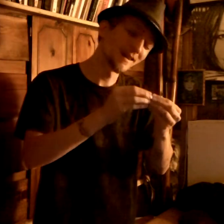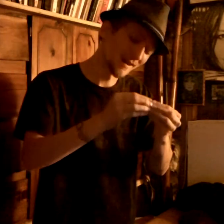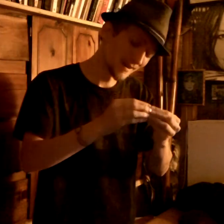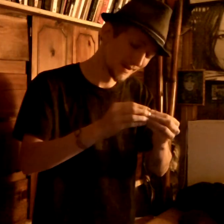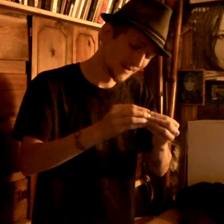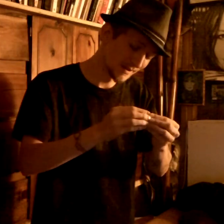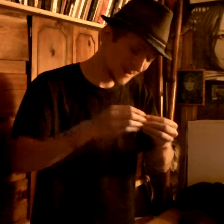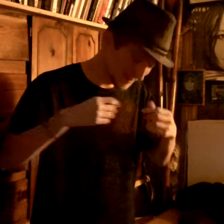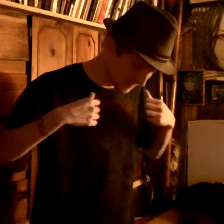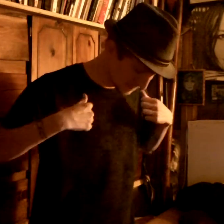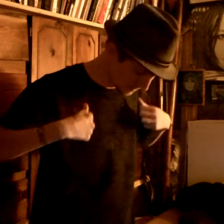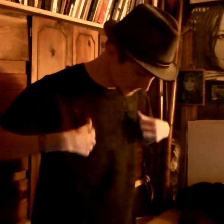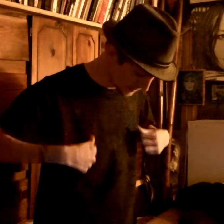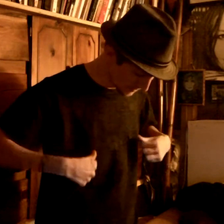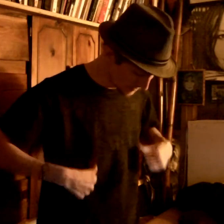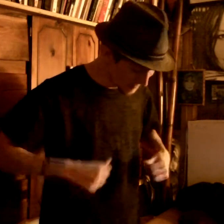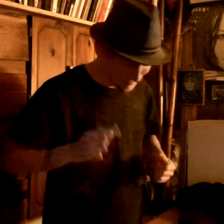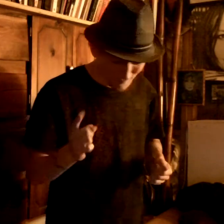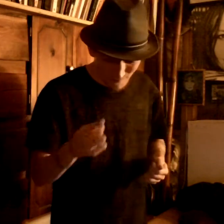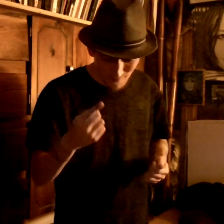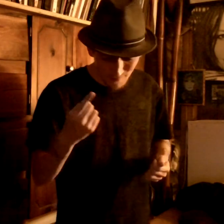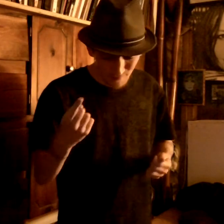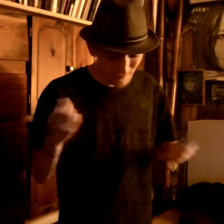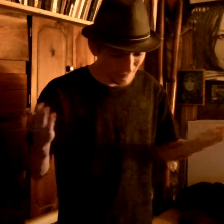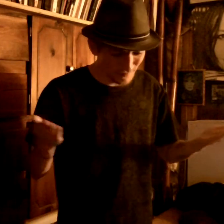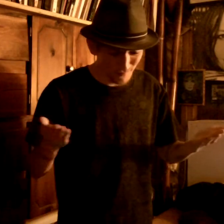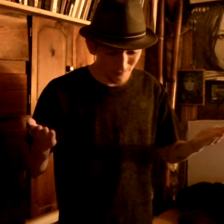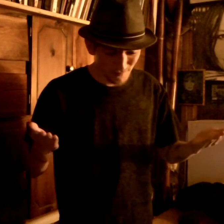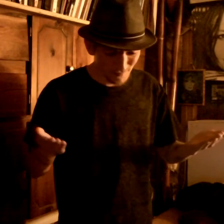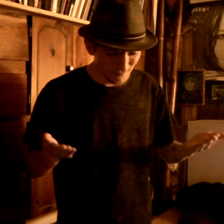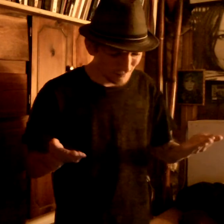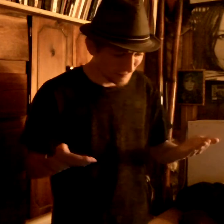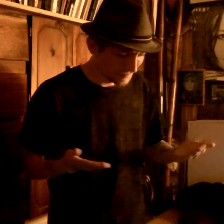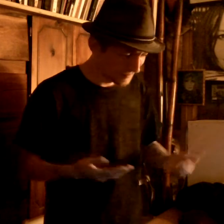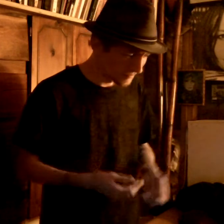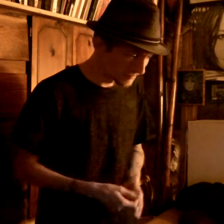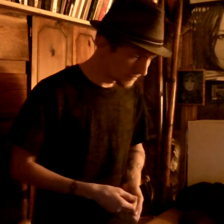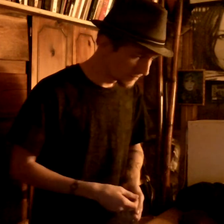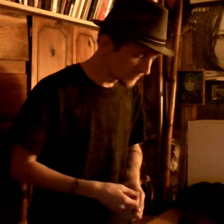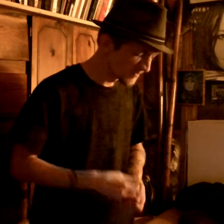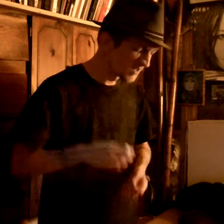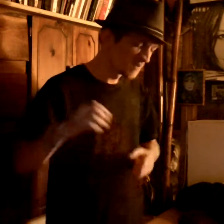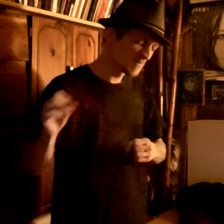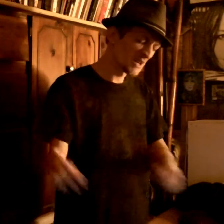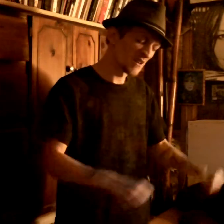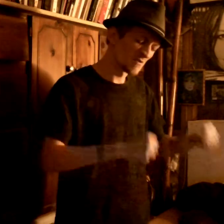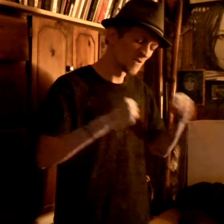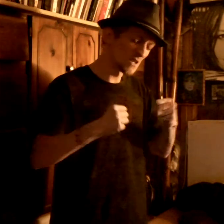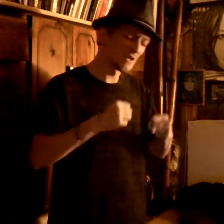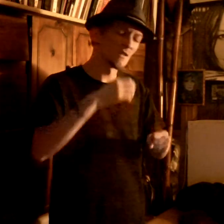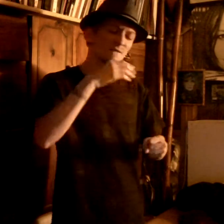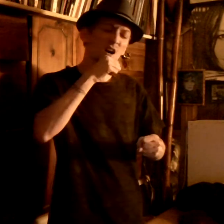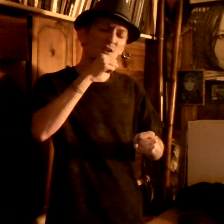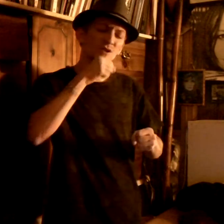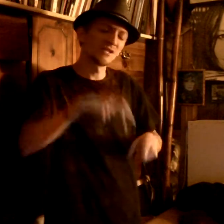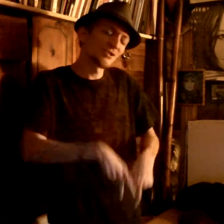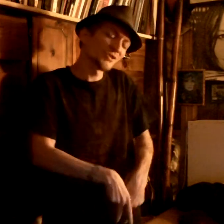Am I alone in this? The power of orange